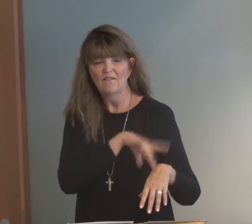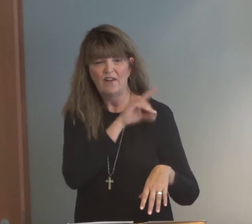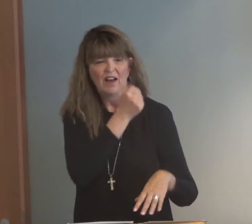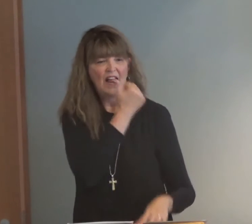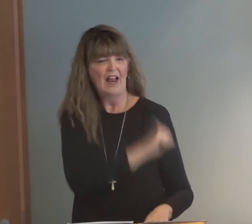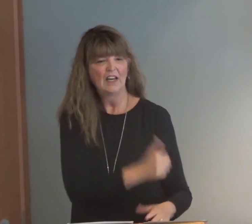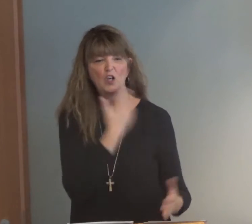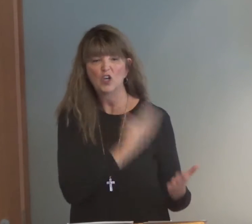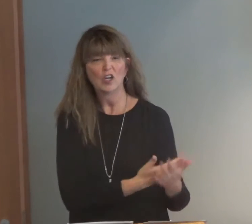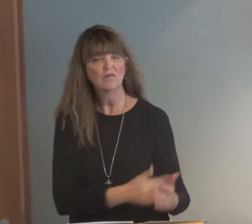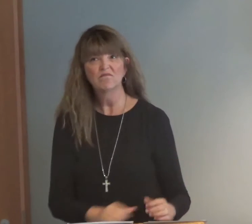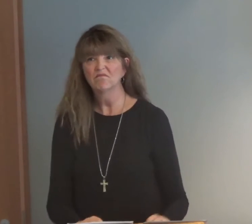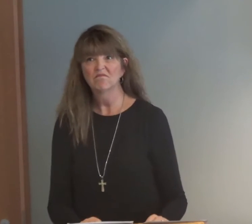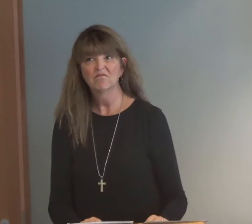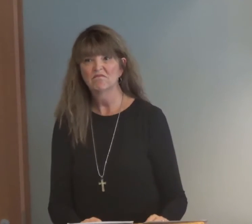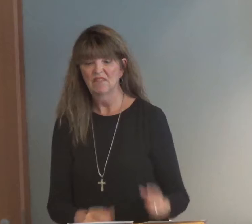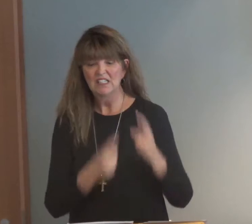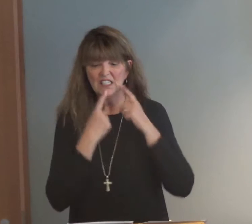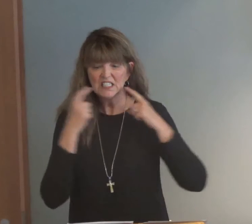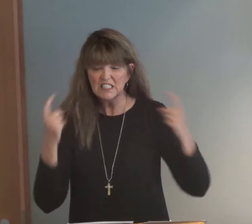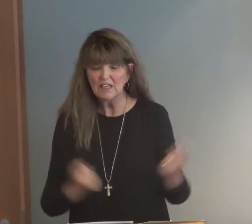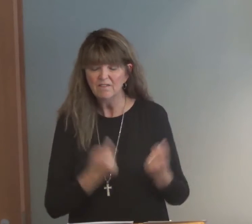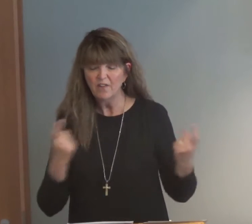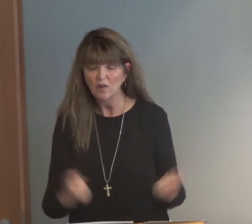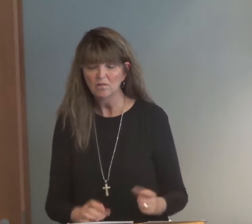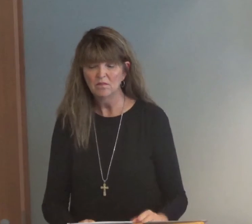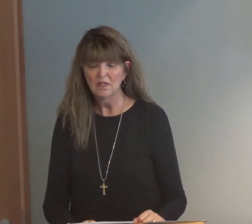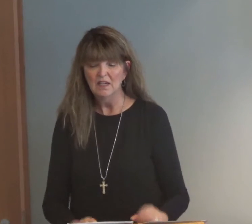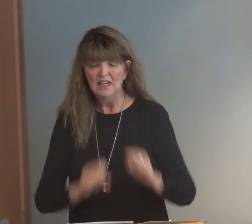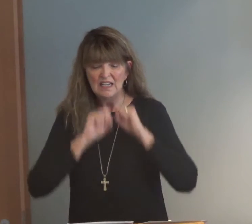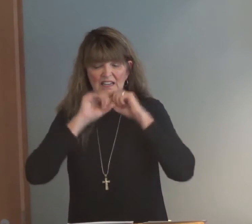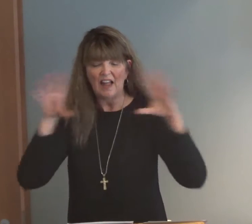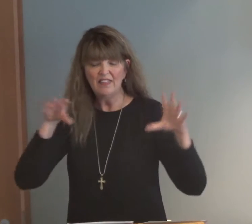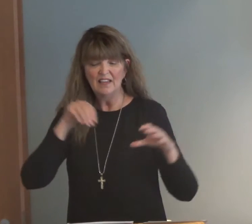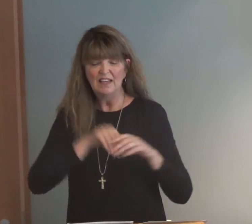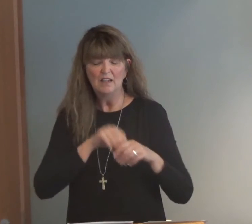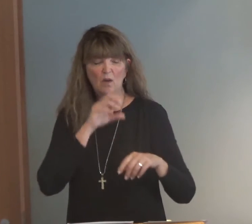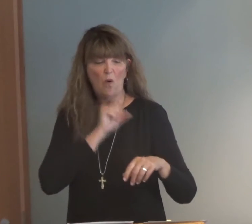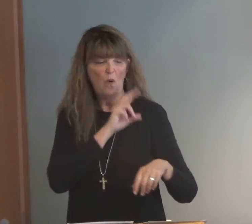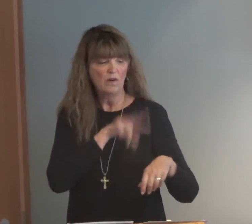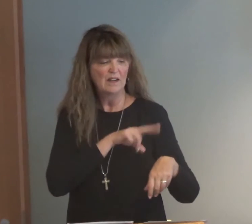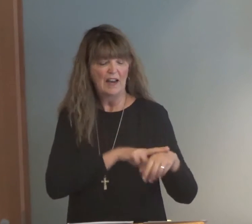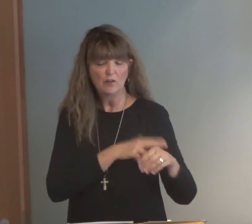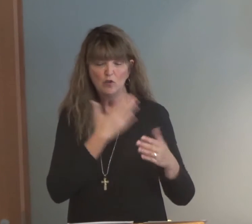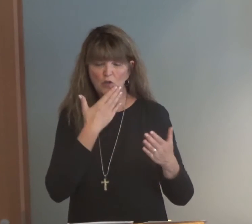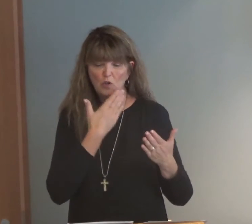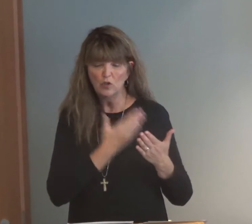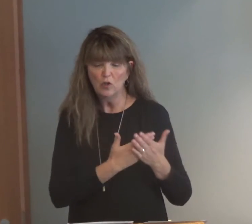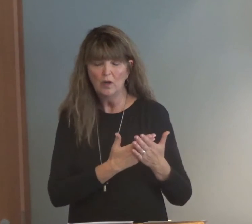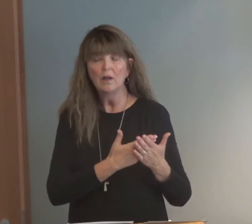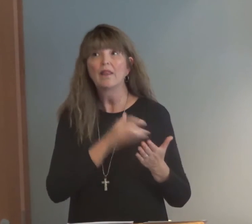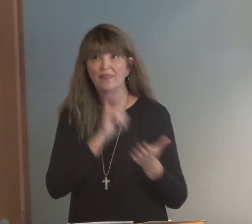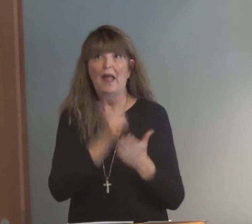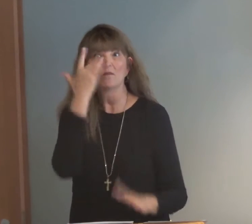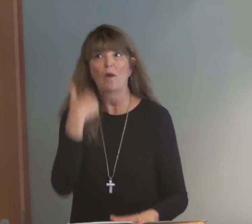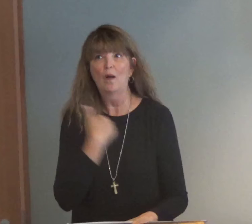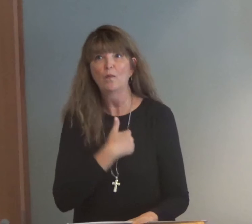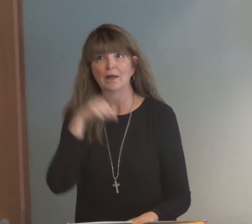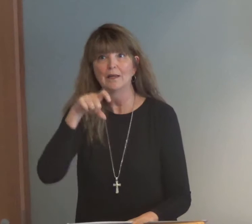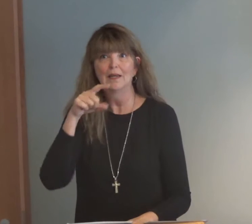do what I want to do. So anyway, in our old nature, we will find nothing good. There's nothing good in our